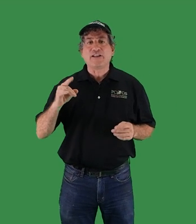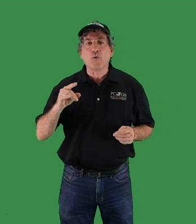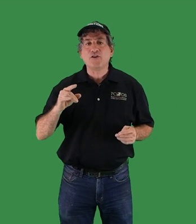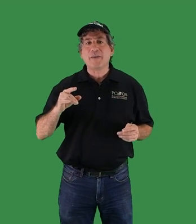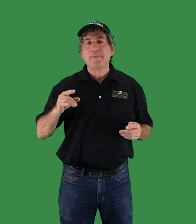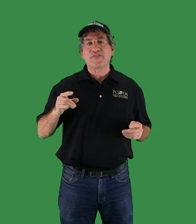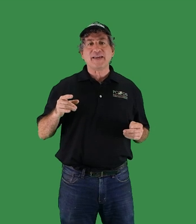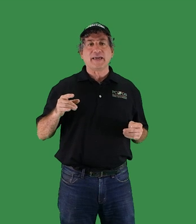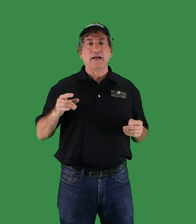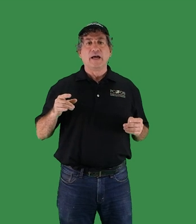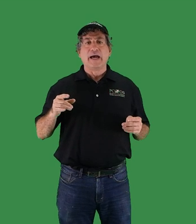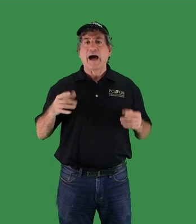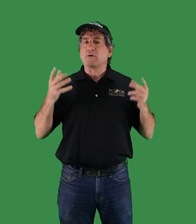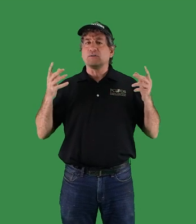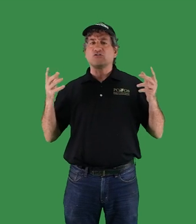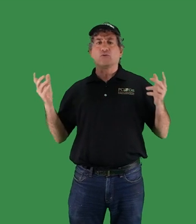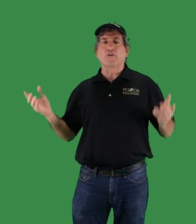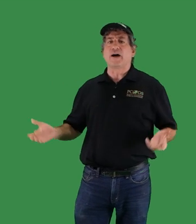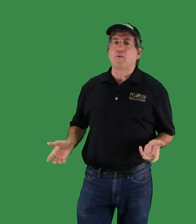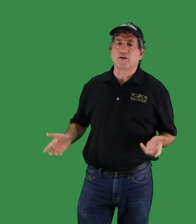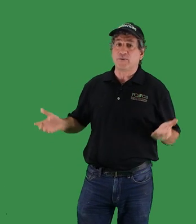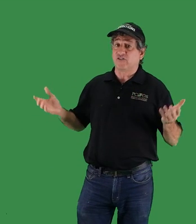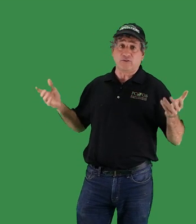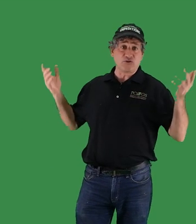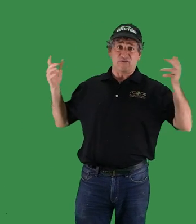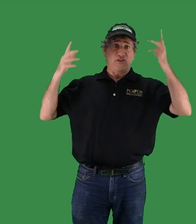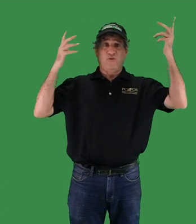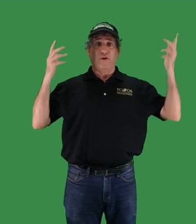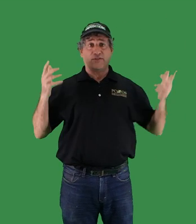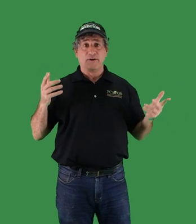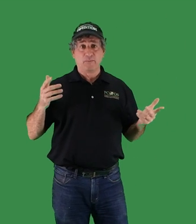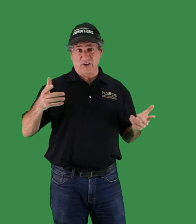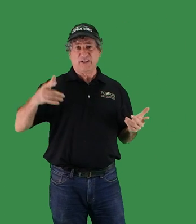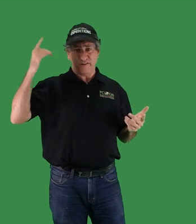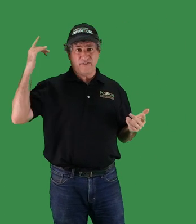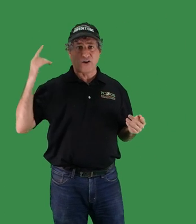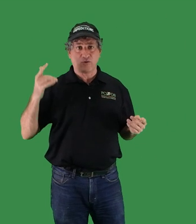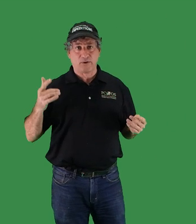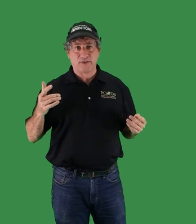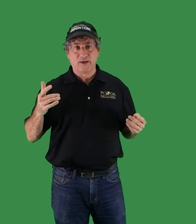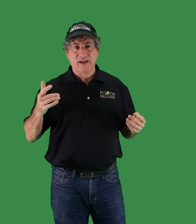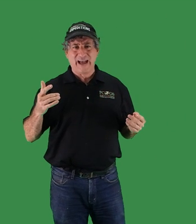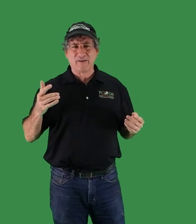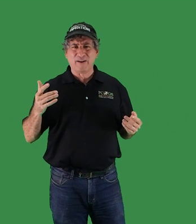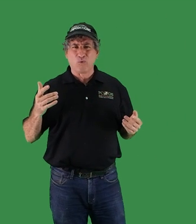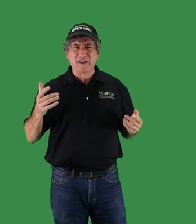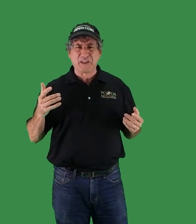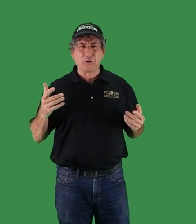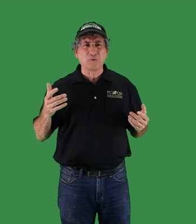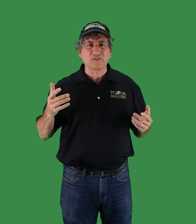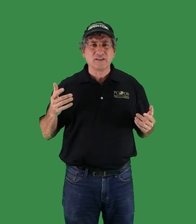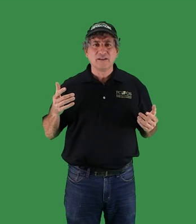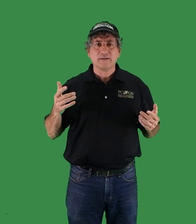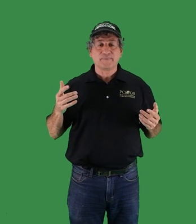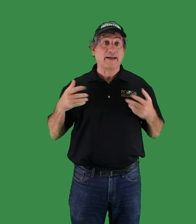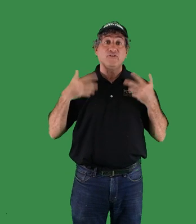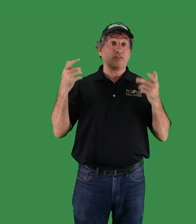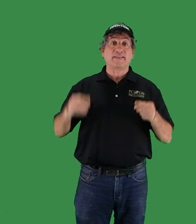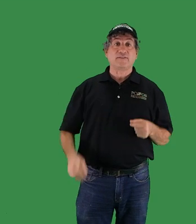I know what you may be thinking, how can solar hot water be a solution for the North, particularly the far North? How can it work in the cold? I used to think that